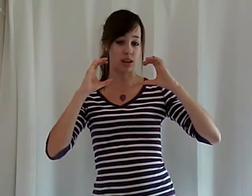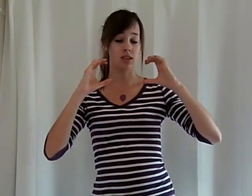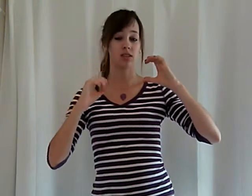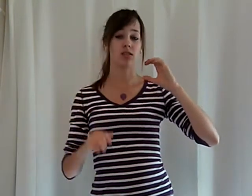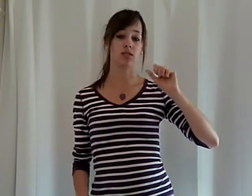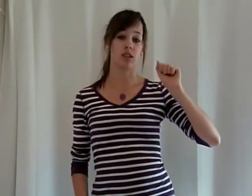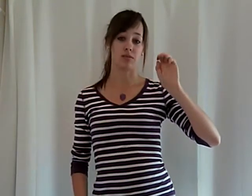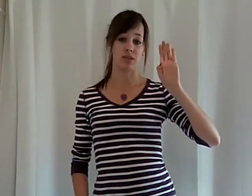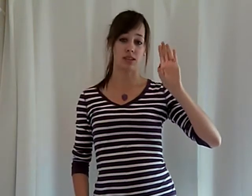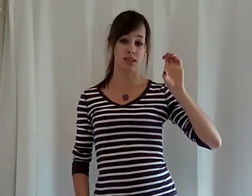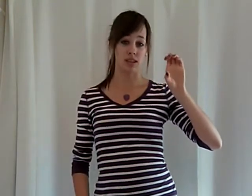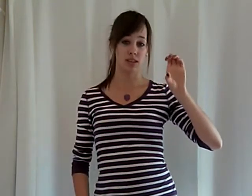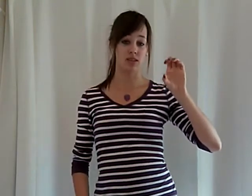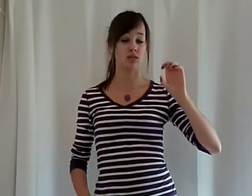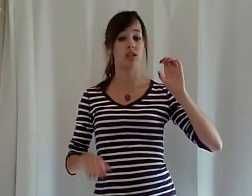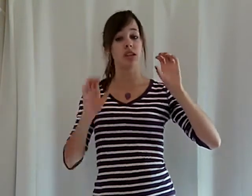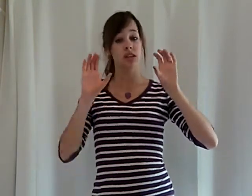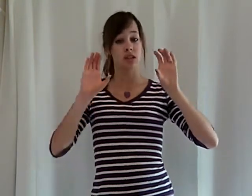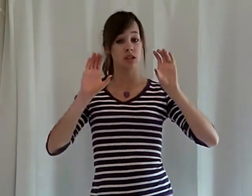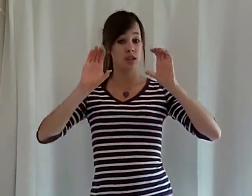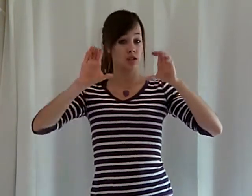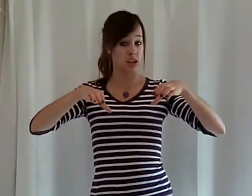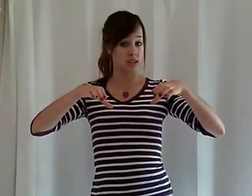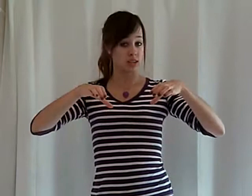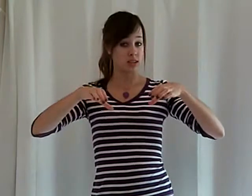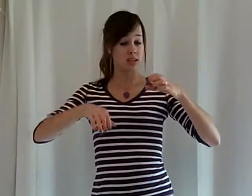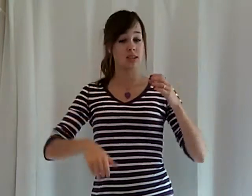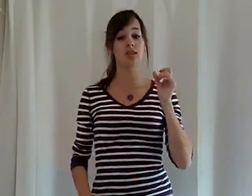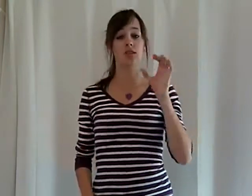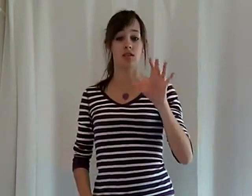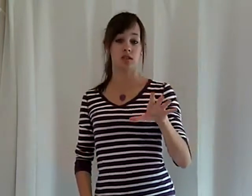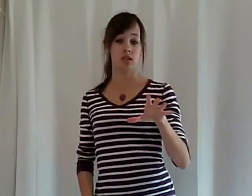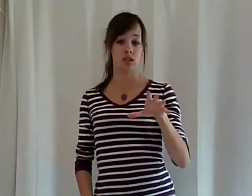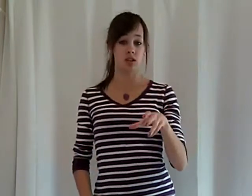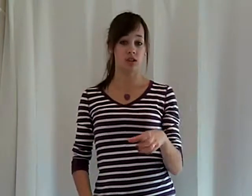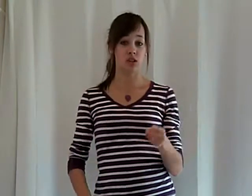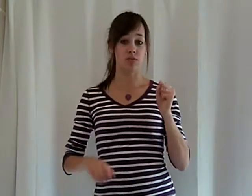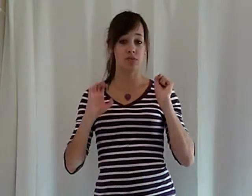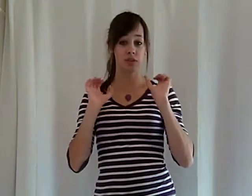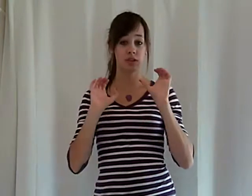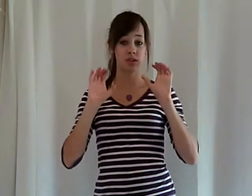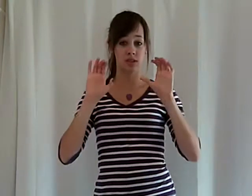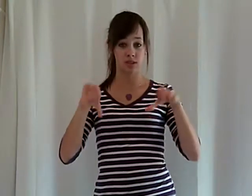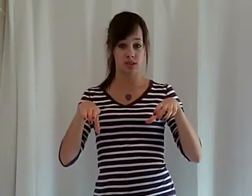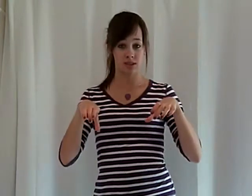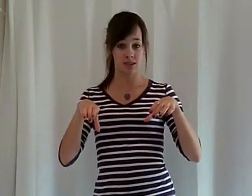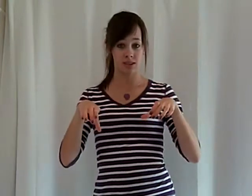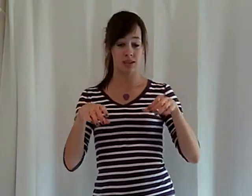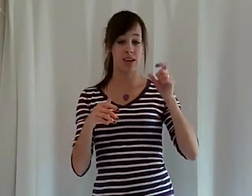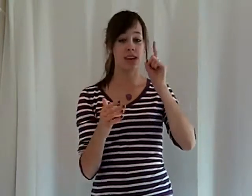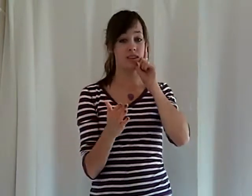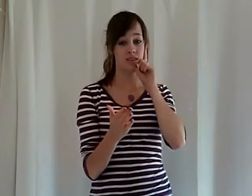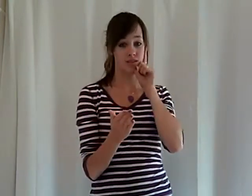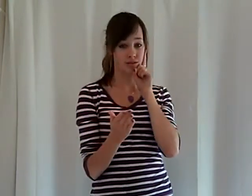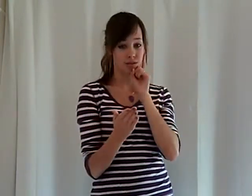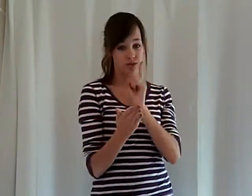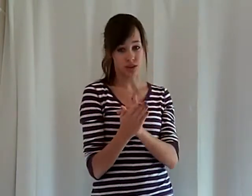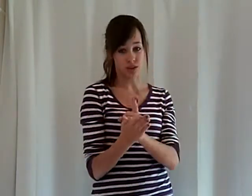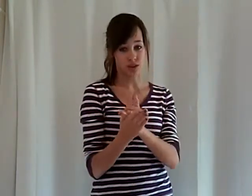that. So, it's A, C. So, chance, so jump, then fall,